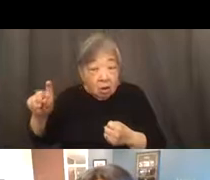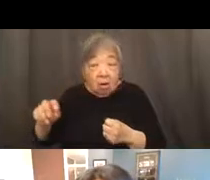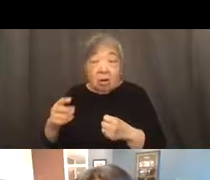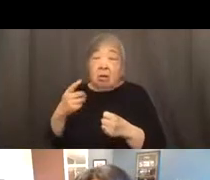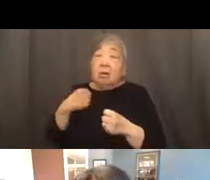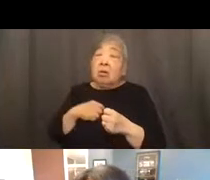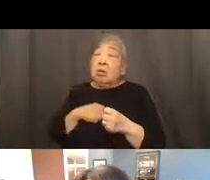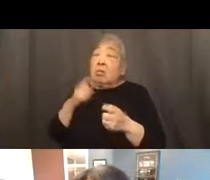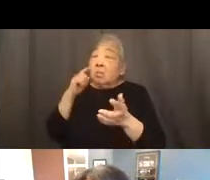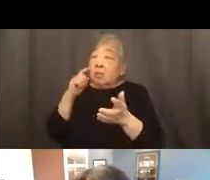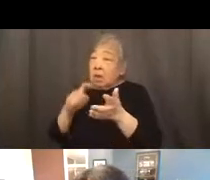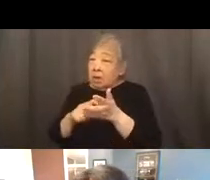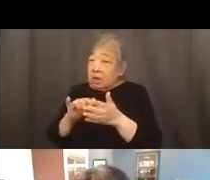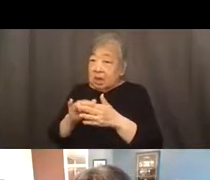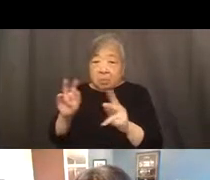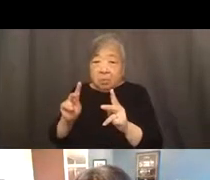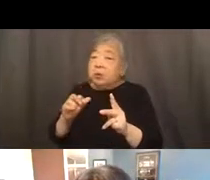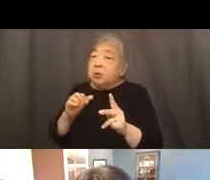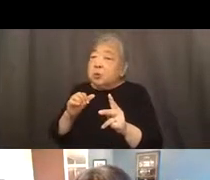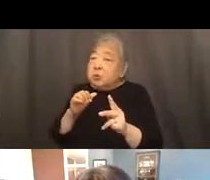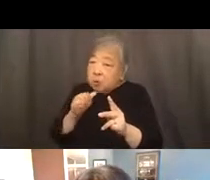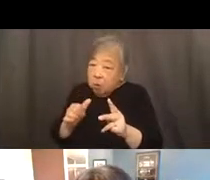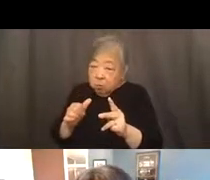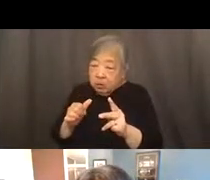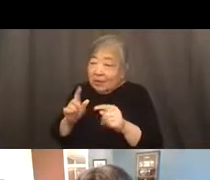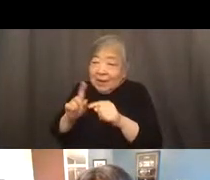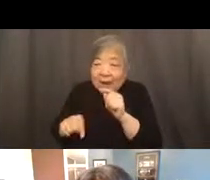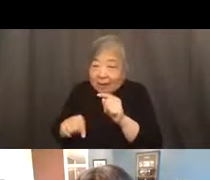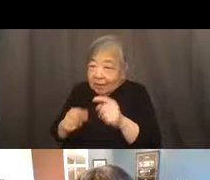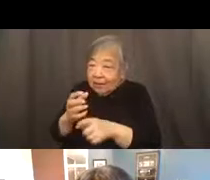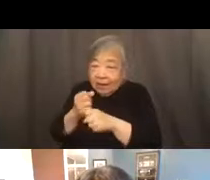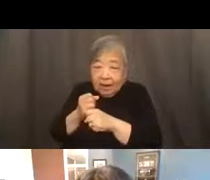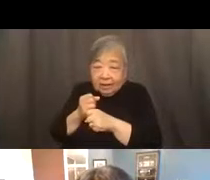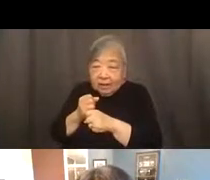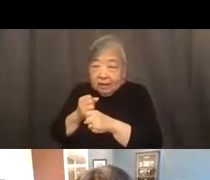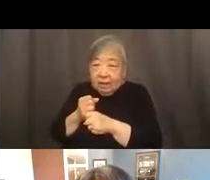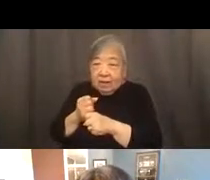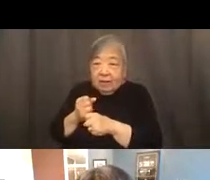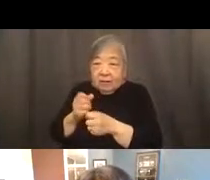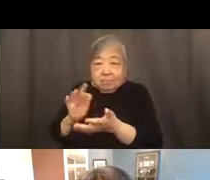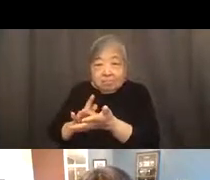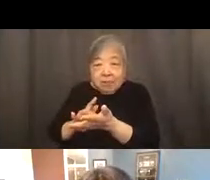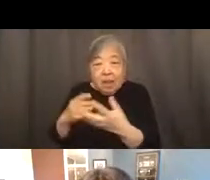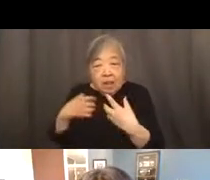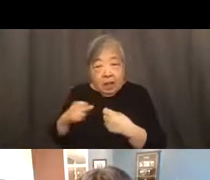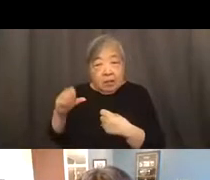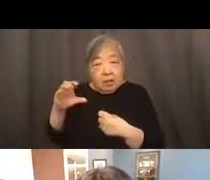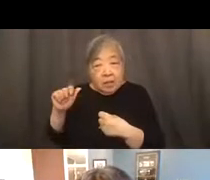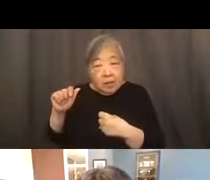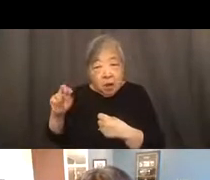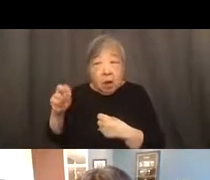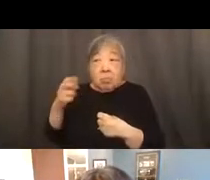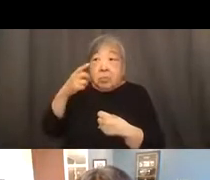that folks don't have the ability to access healthcare because healthcare